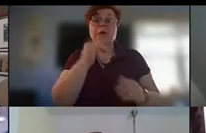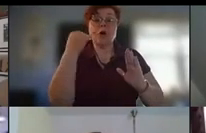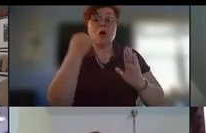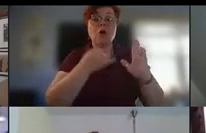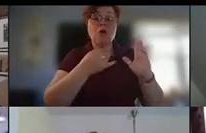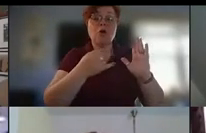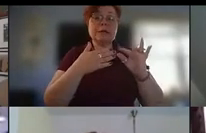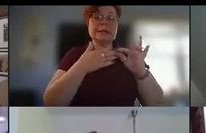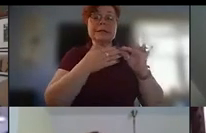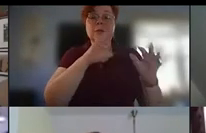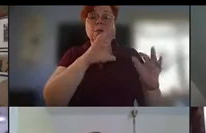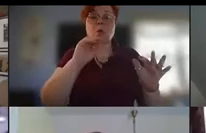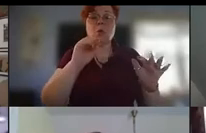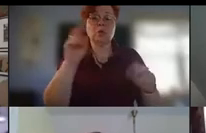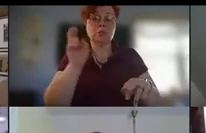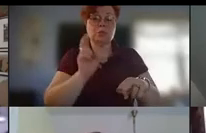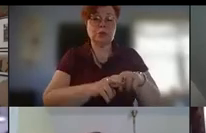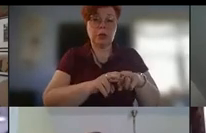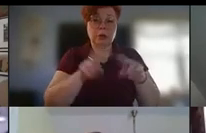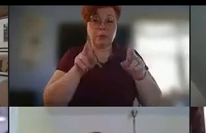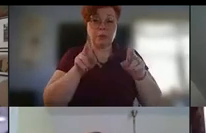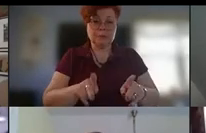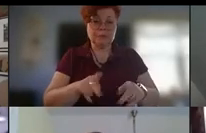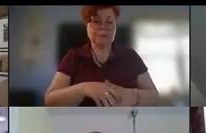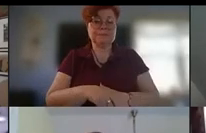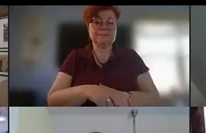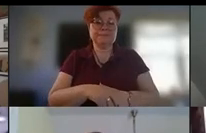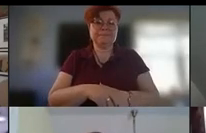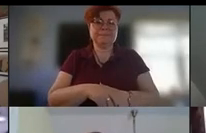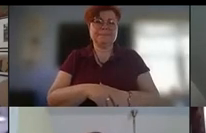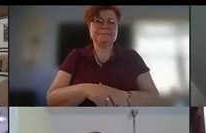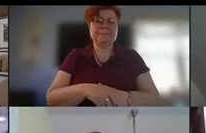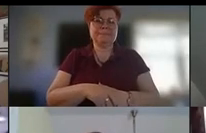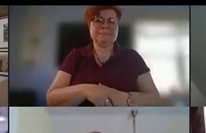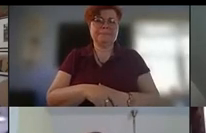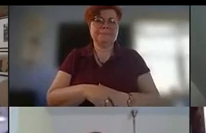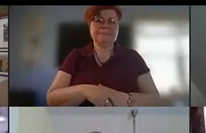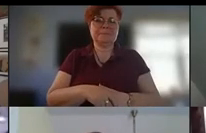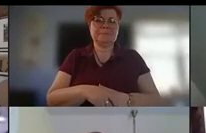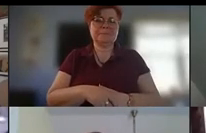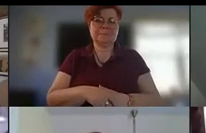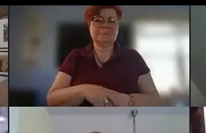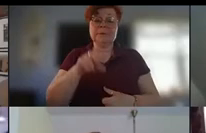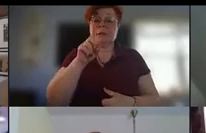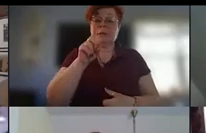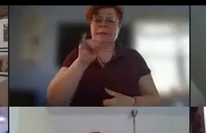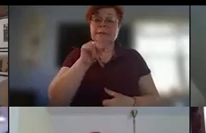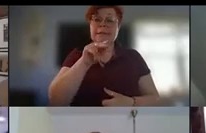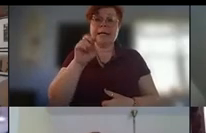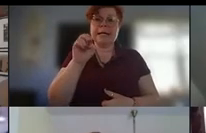um i'm sorry um diana lee will you take it for us from